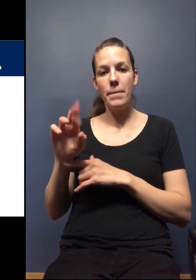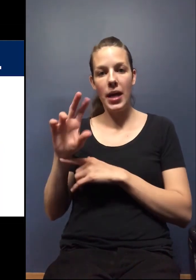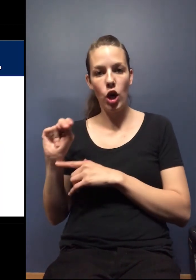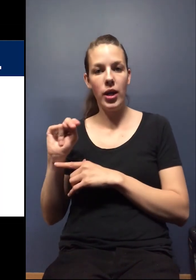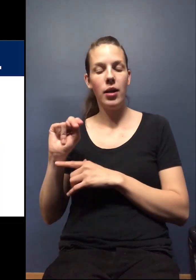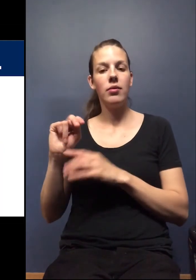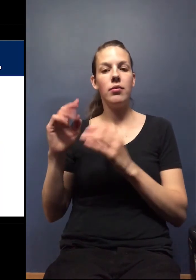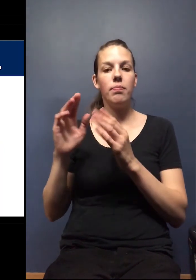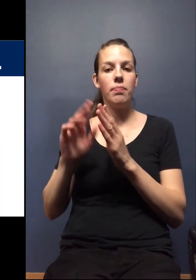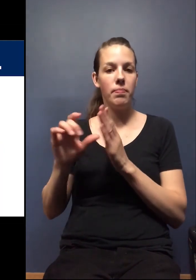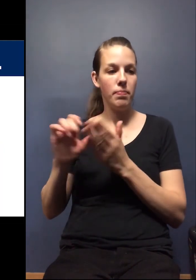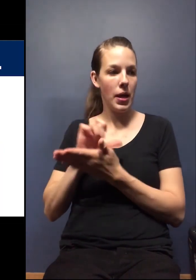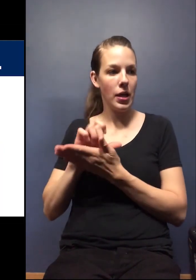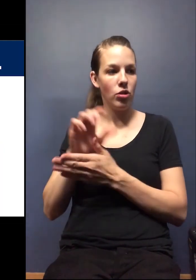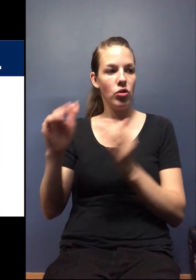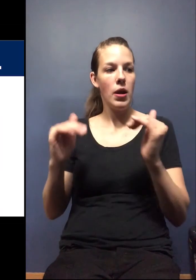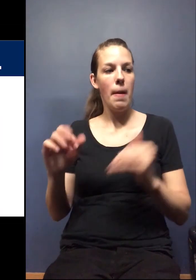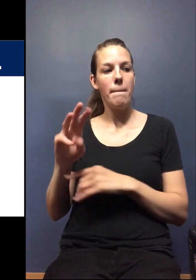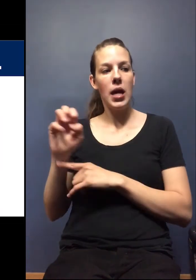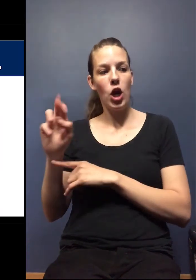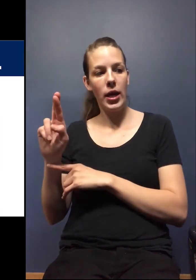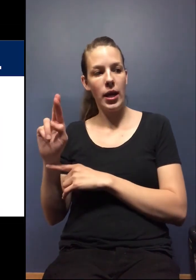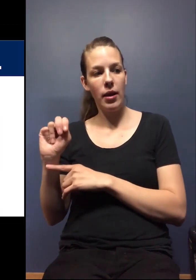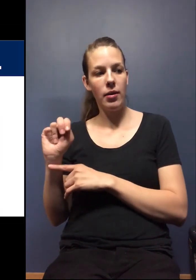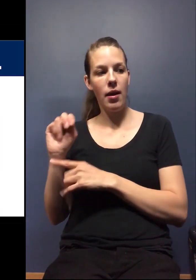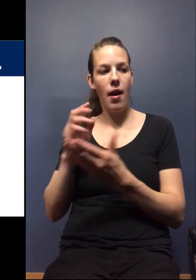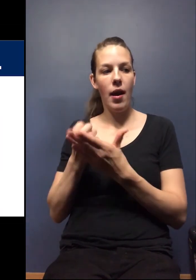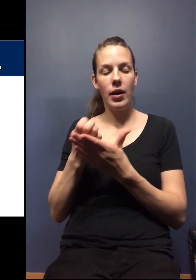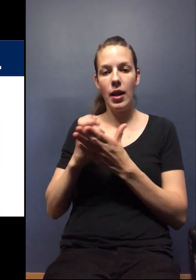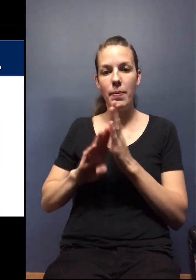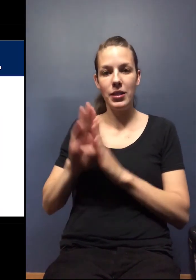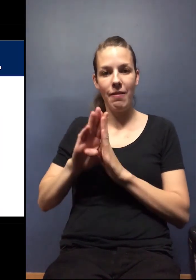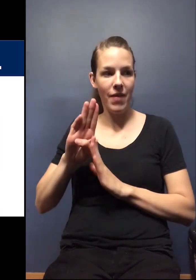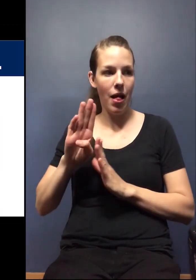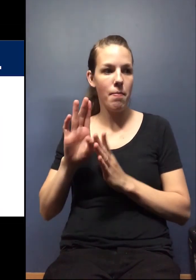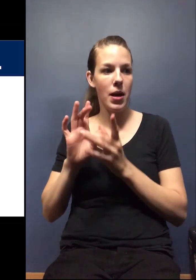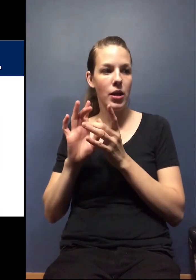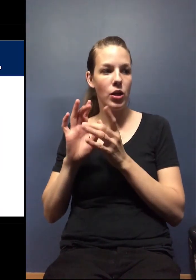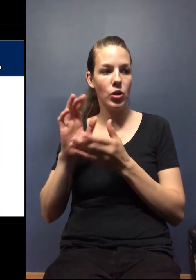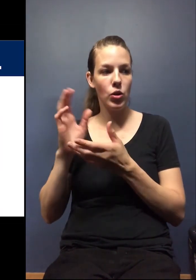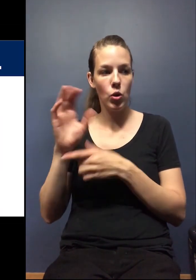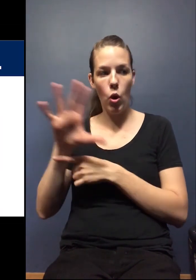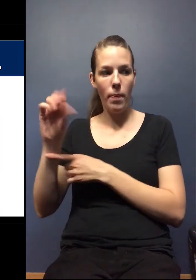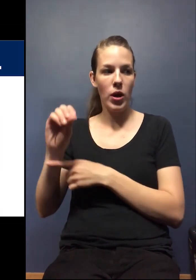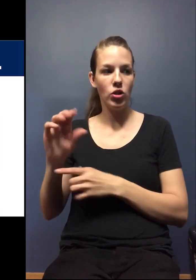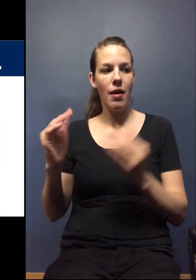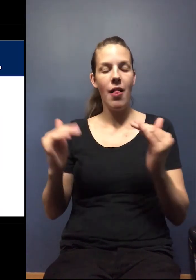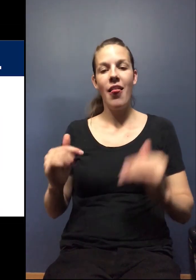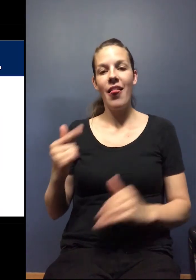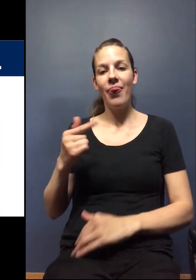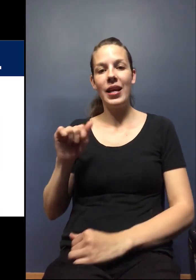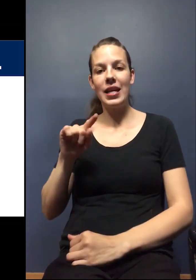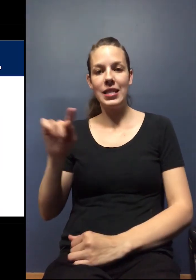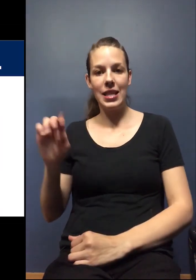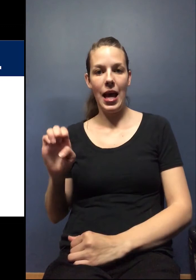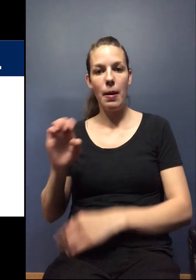Development Corporation, uh, the Gazette, they have a business and a resident resource page.